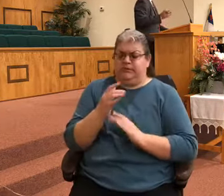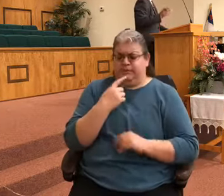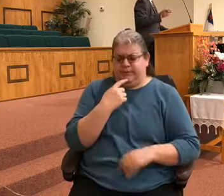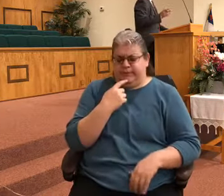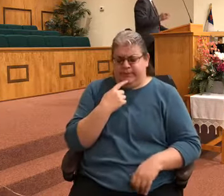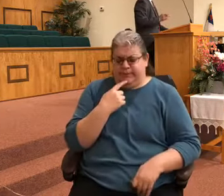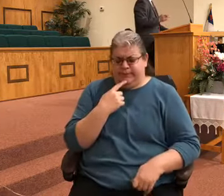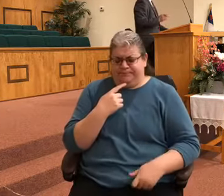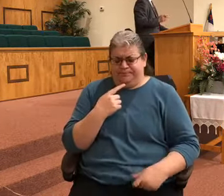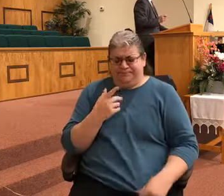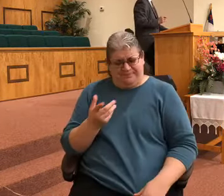you think you have needed nothing